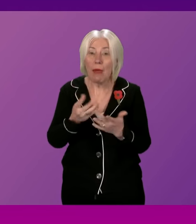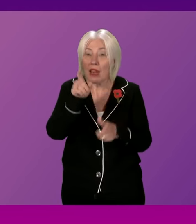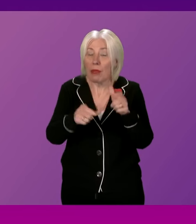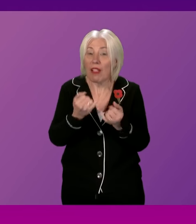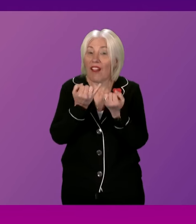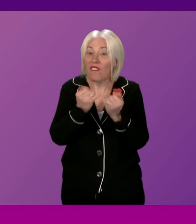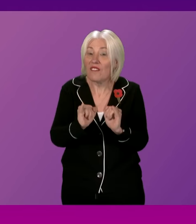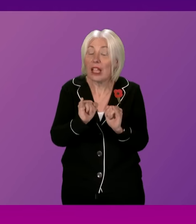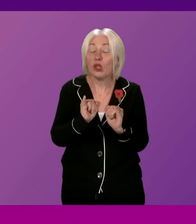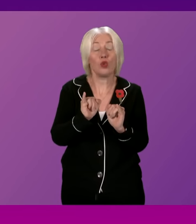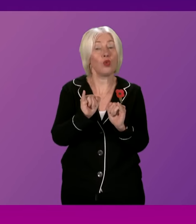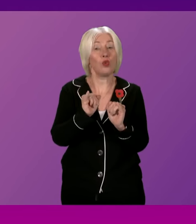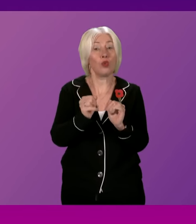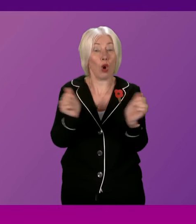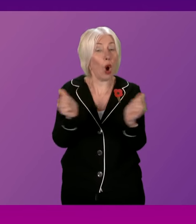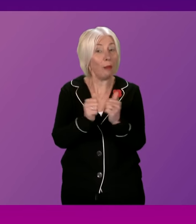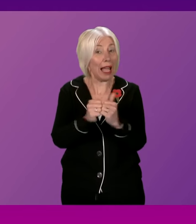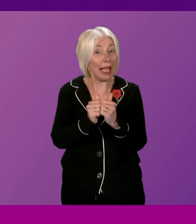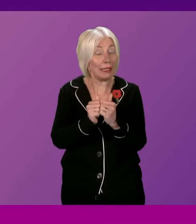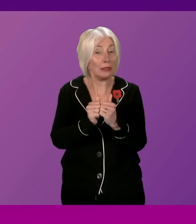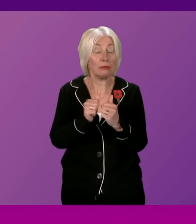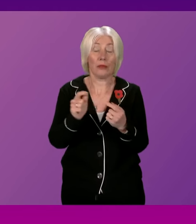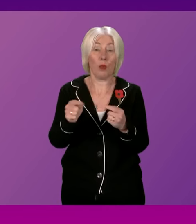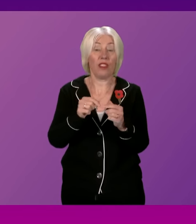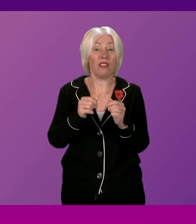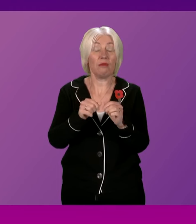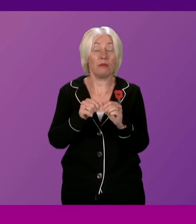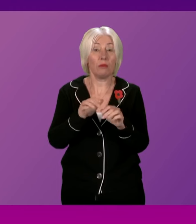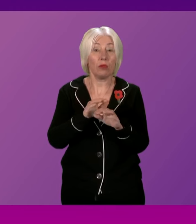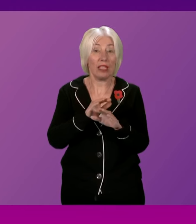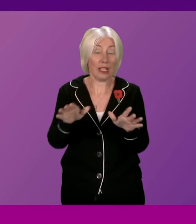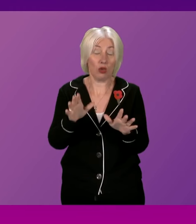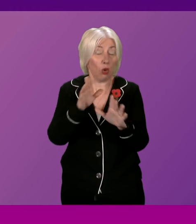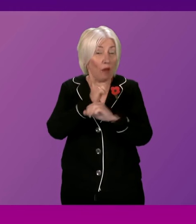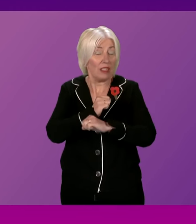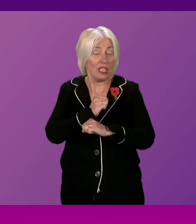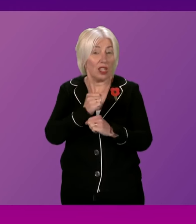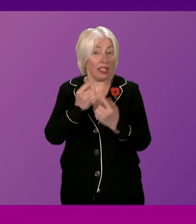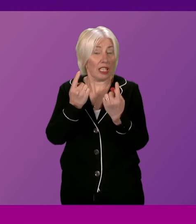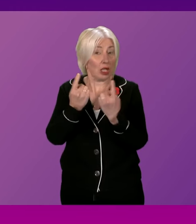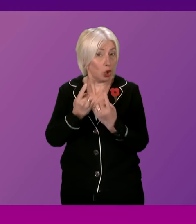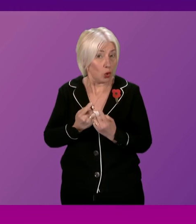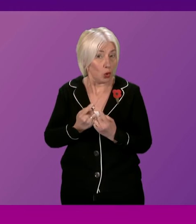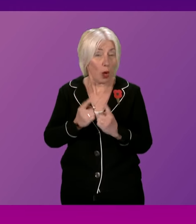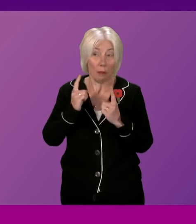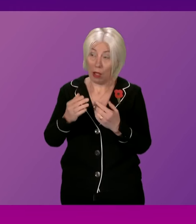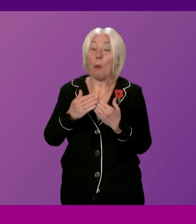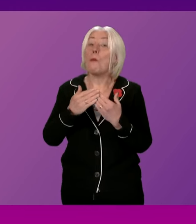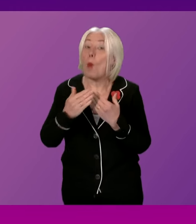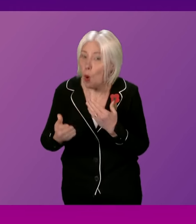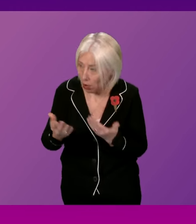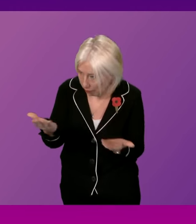when they do not destroy notices, even though the inquiry say there is no confidentiality issue. But, Predating Officer, there's more.